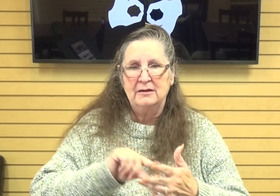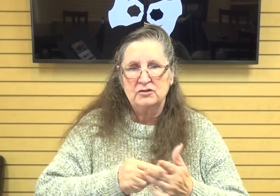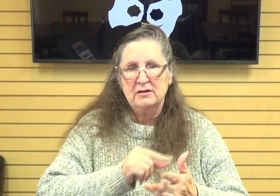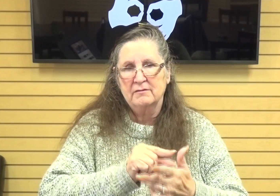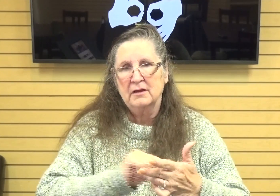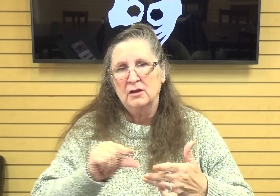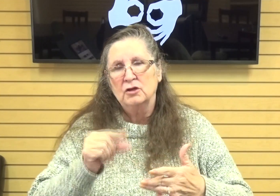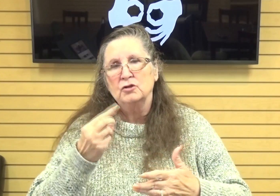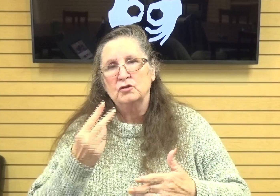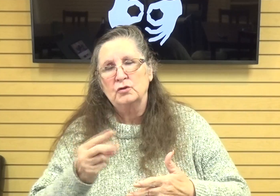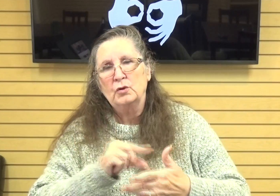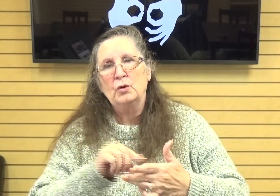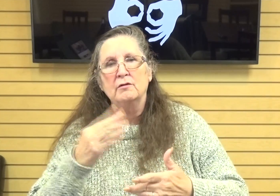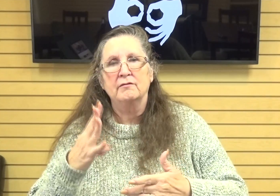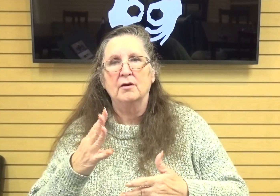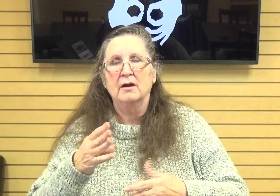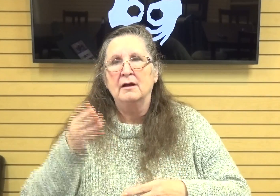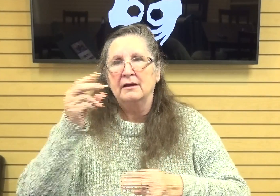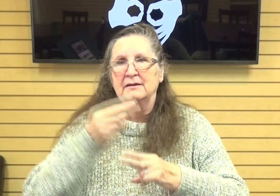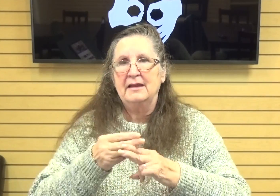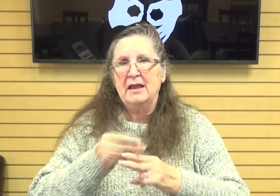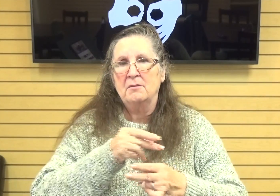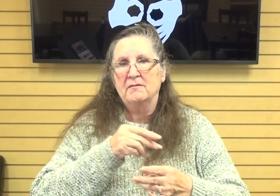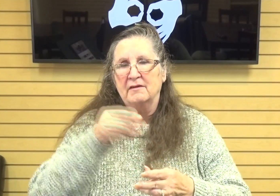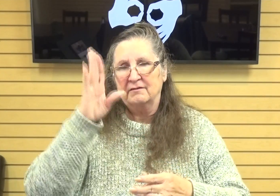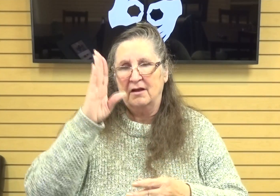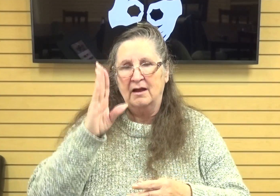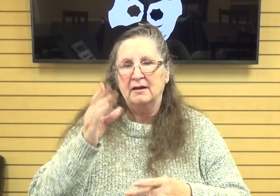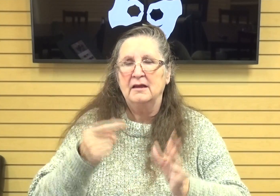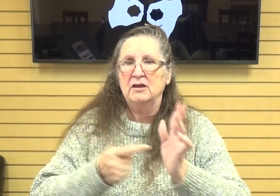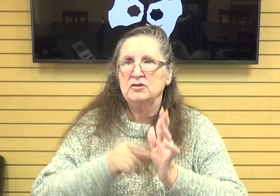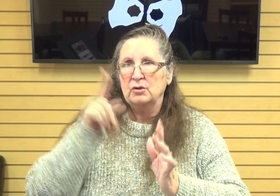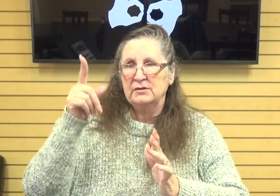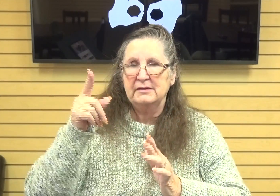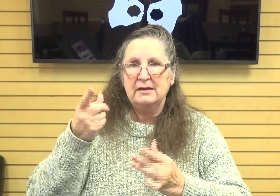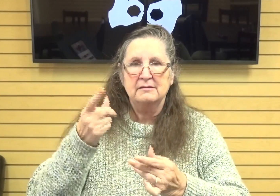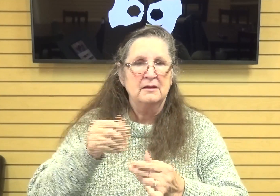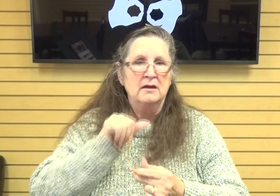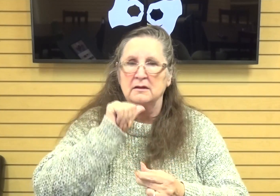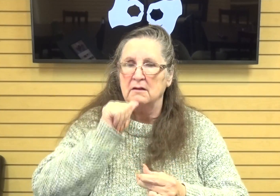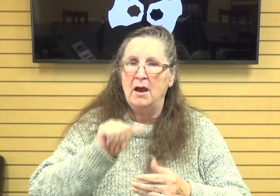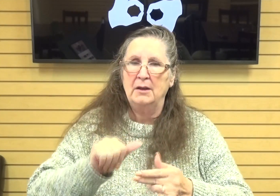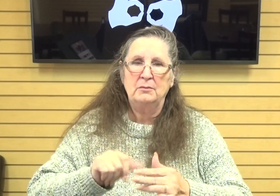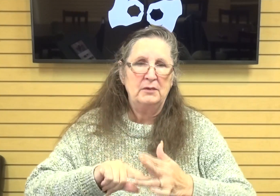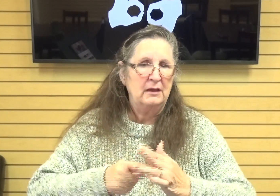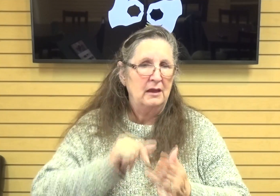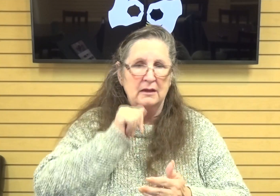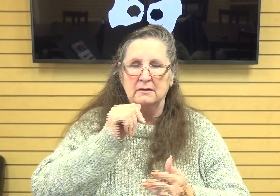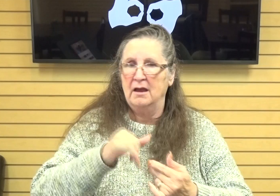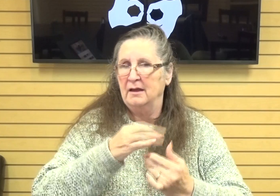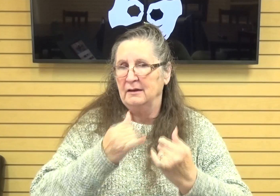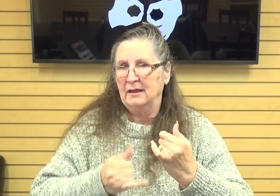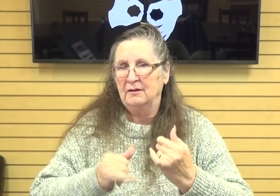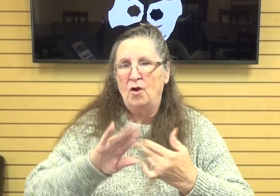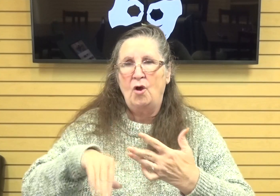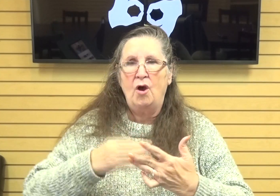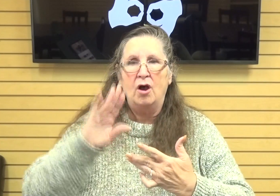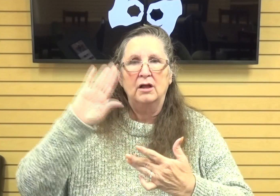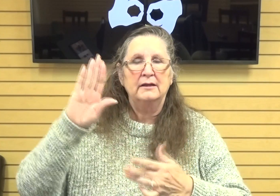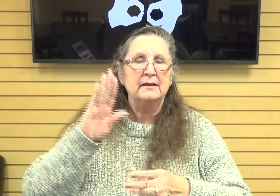god reveals that he is self-existent no beginning no end all of god's names stem from his work except this one